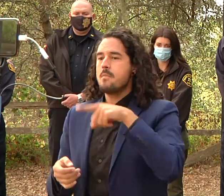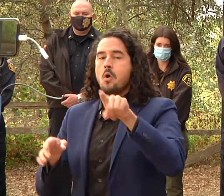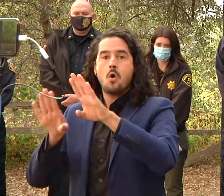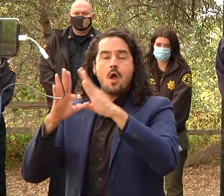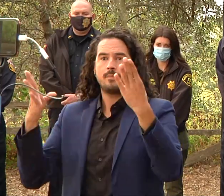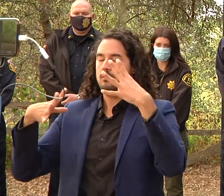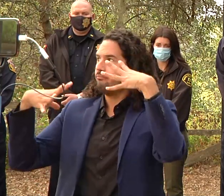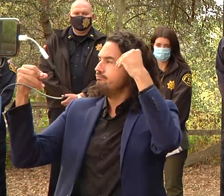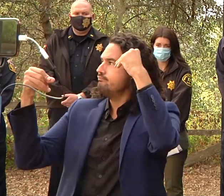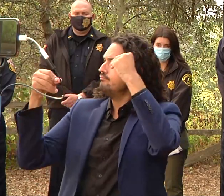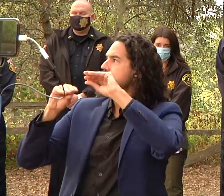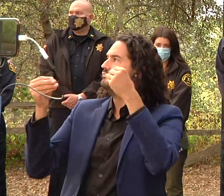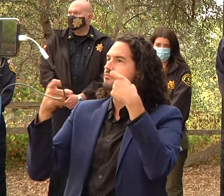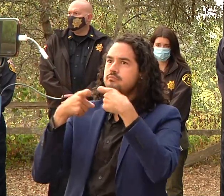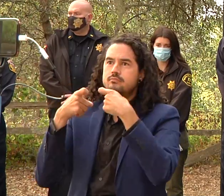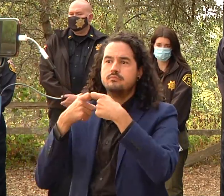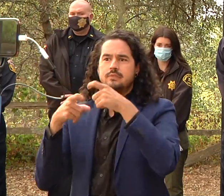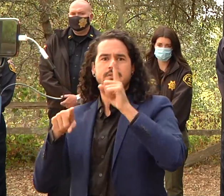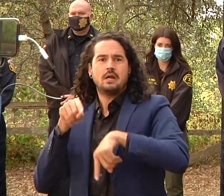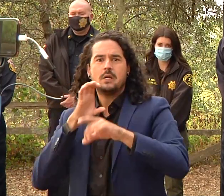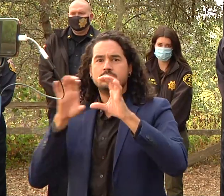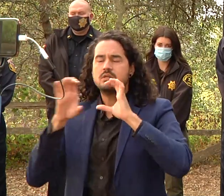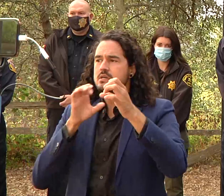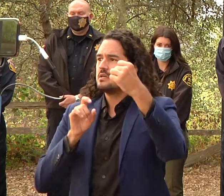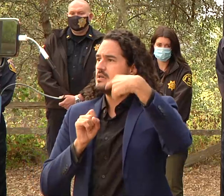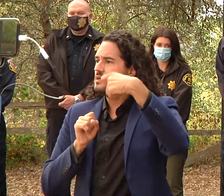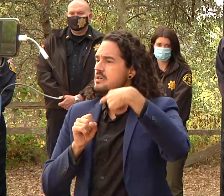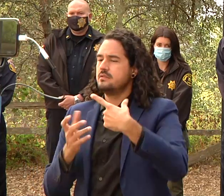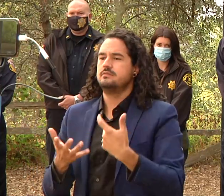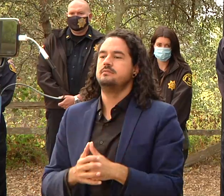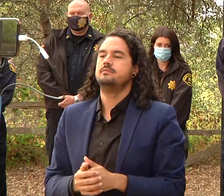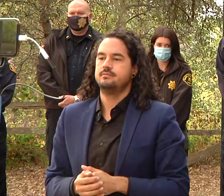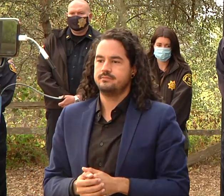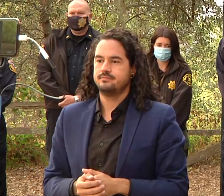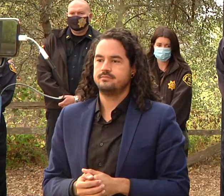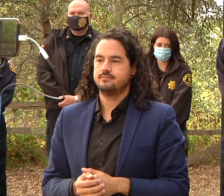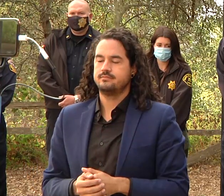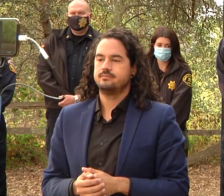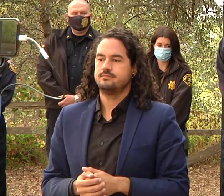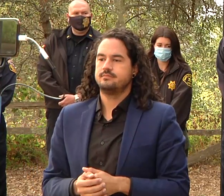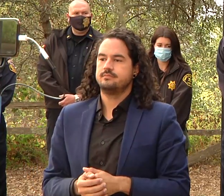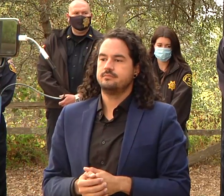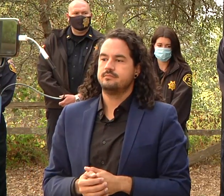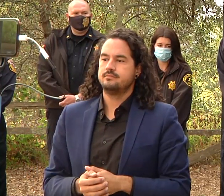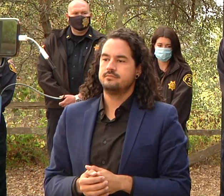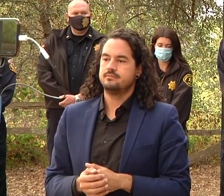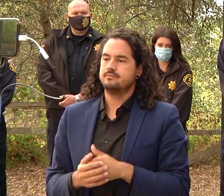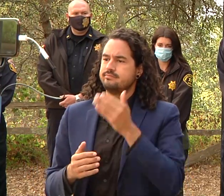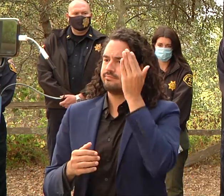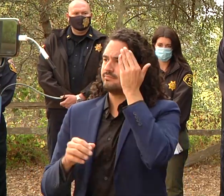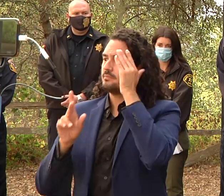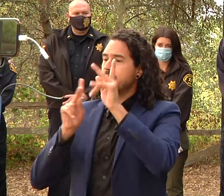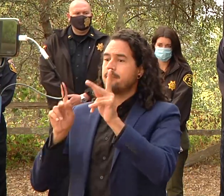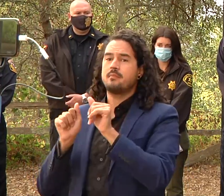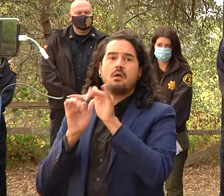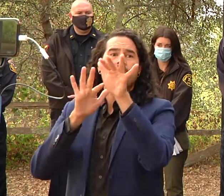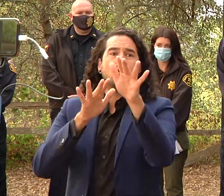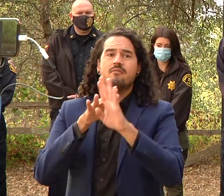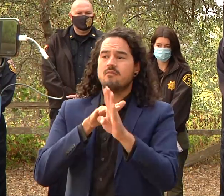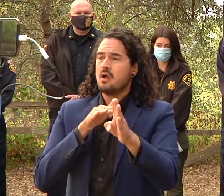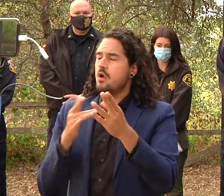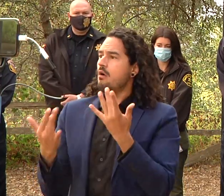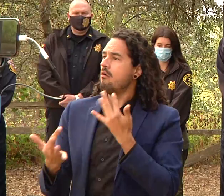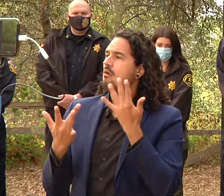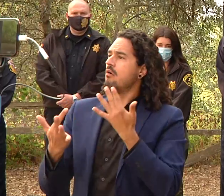that stuff they've already been um in a situation where they've been out of their homes and and it's uh uncomfortable and so forth we want to make